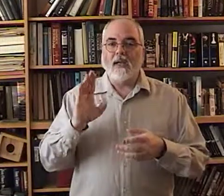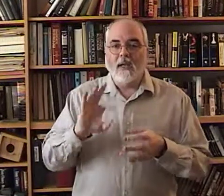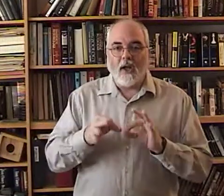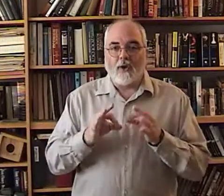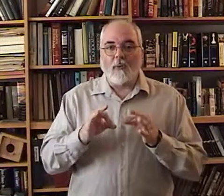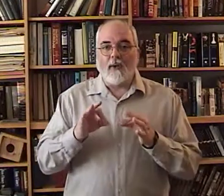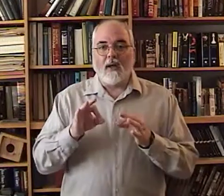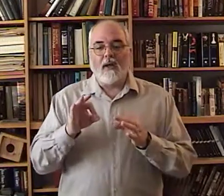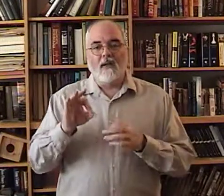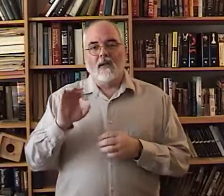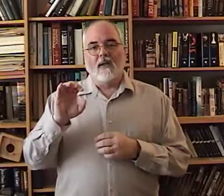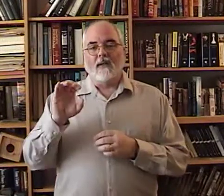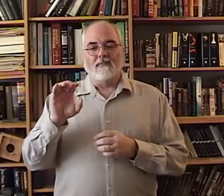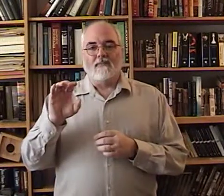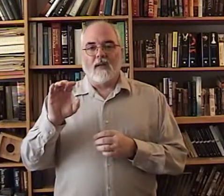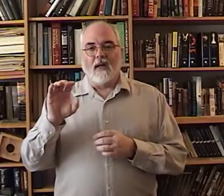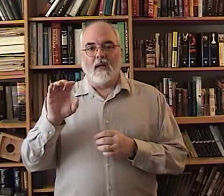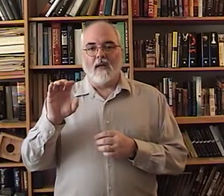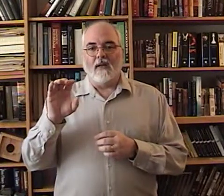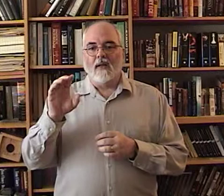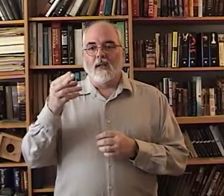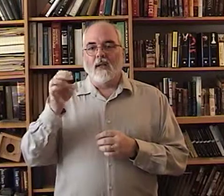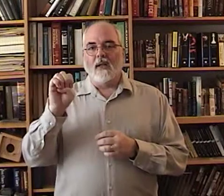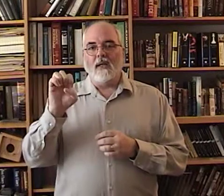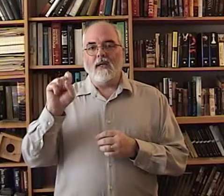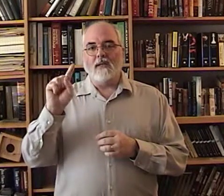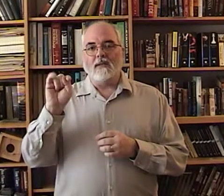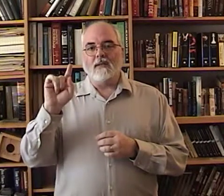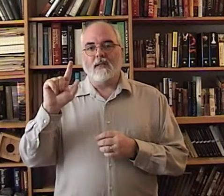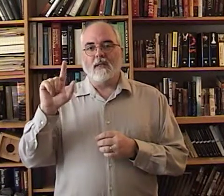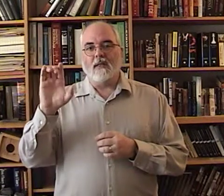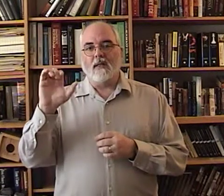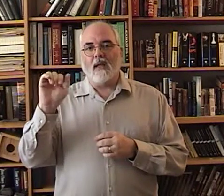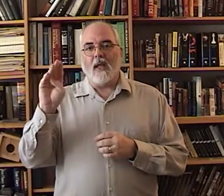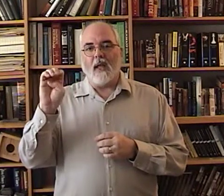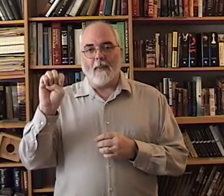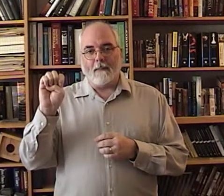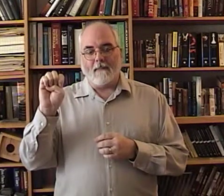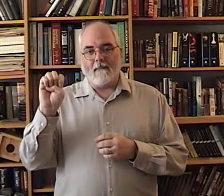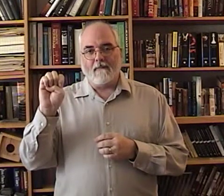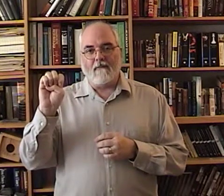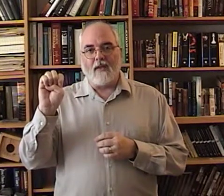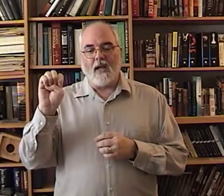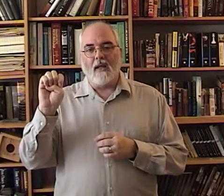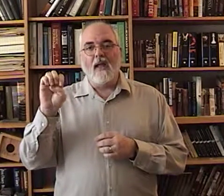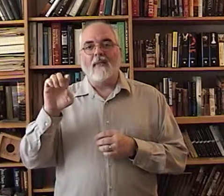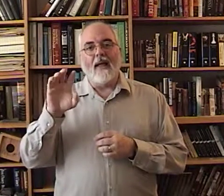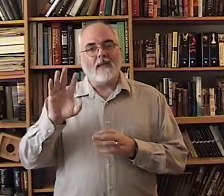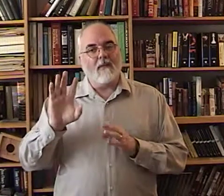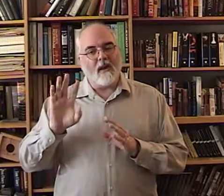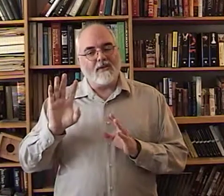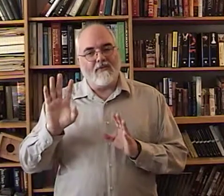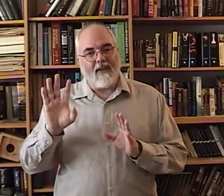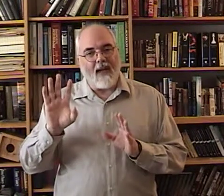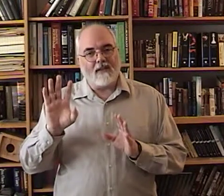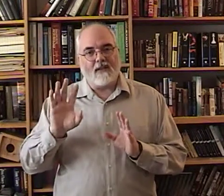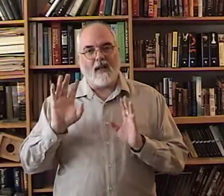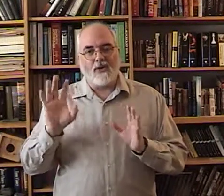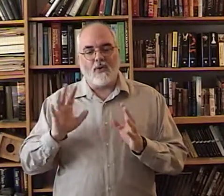interpreting he still came okay that's about as fast as you